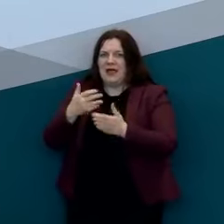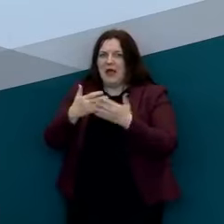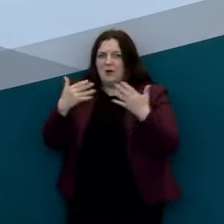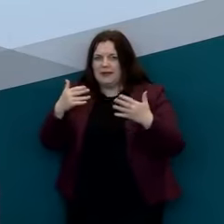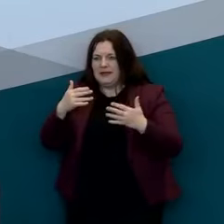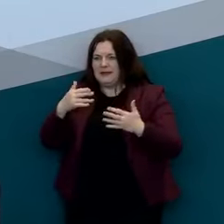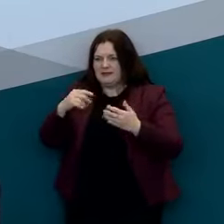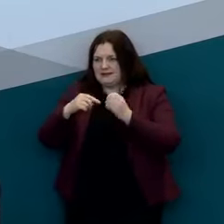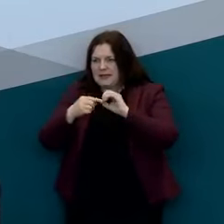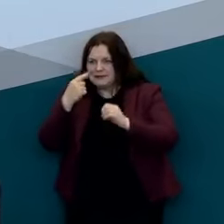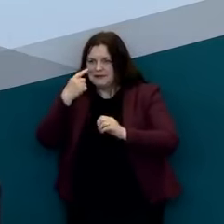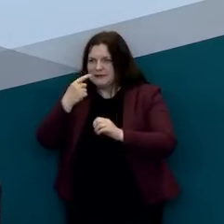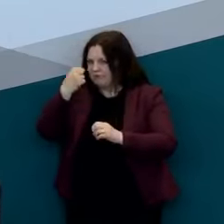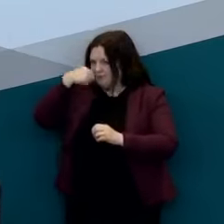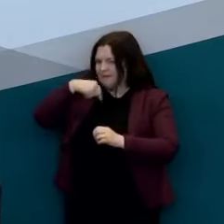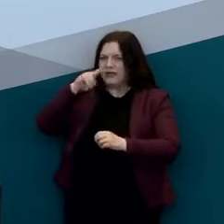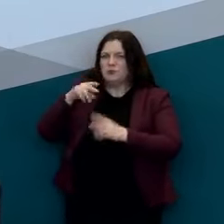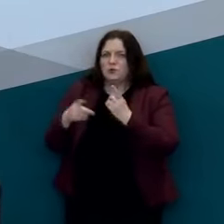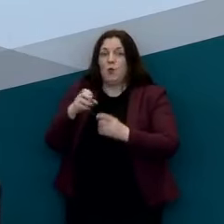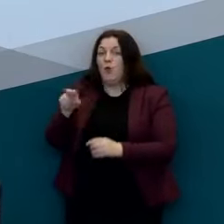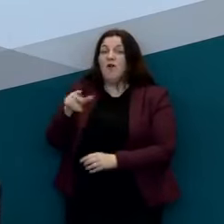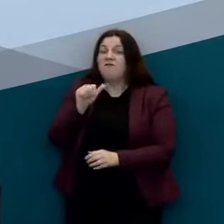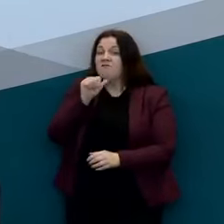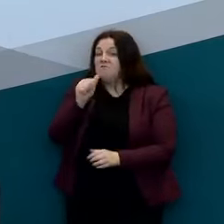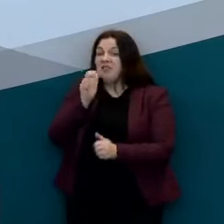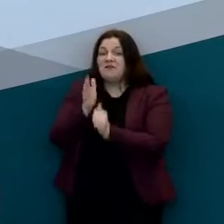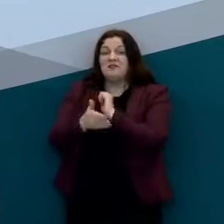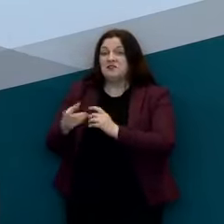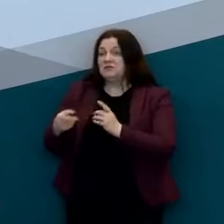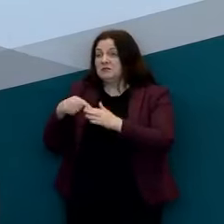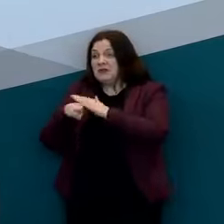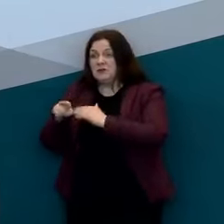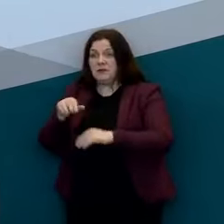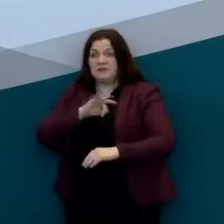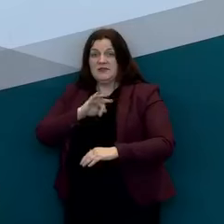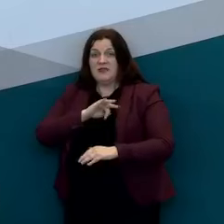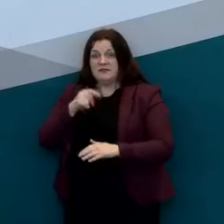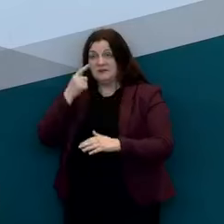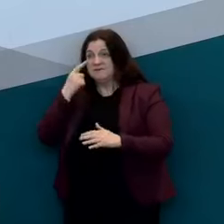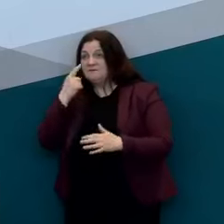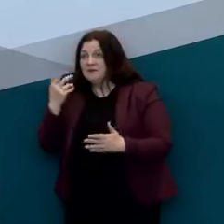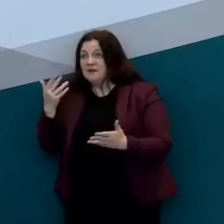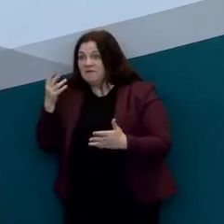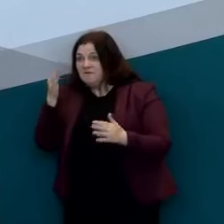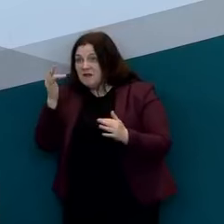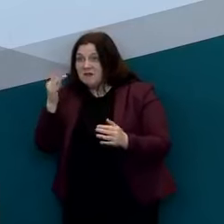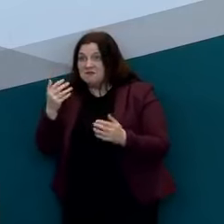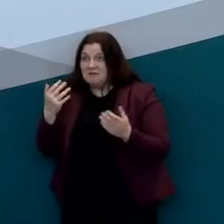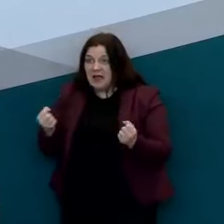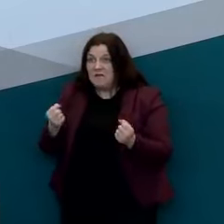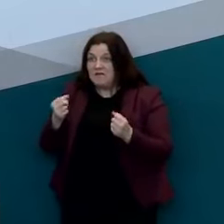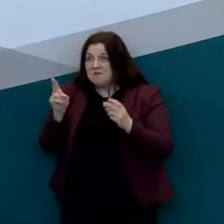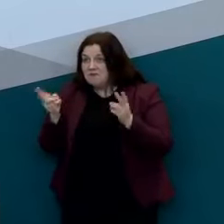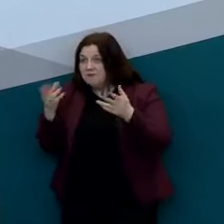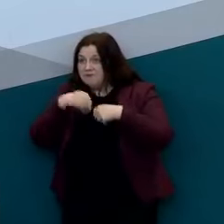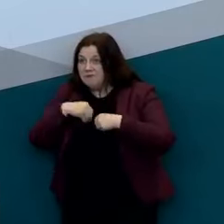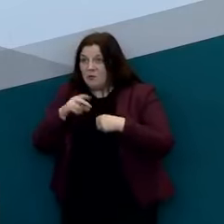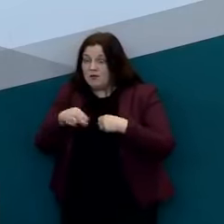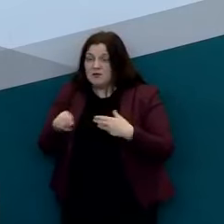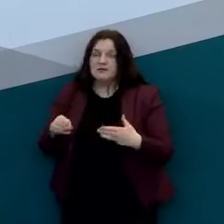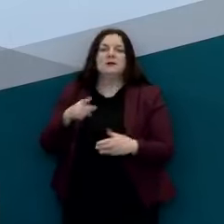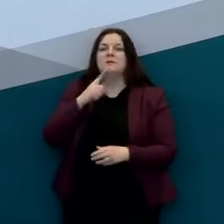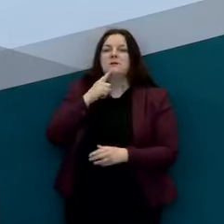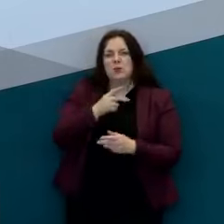person simply didn't get tested so we model on the basis that we will not detect every case